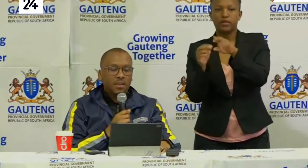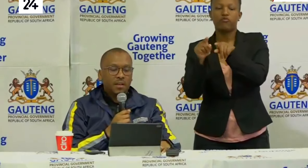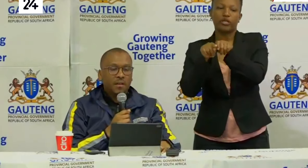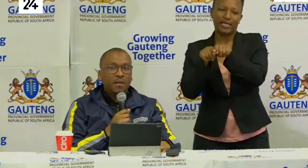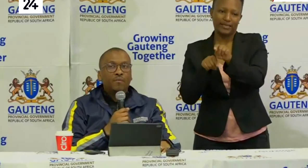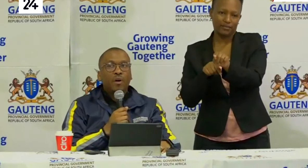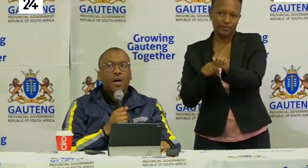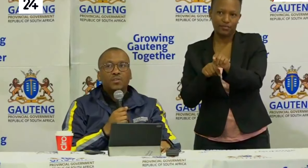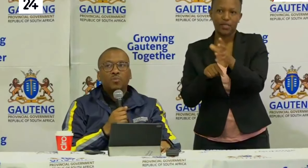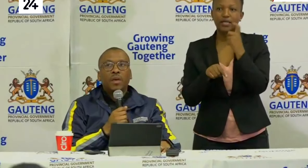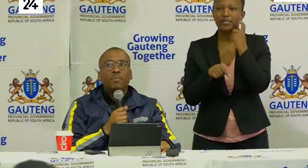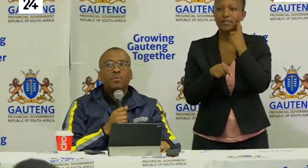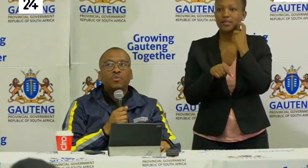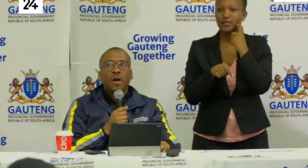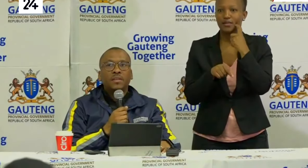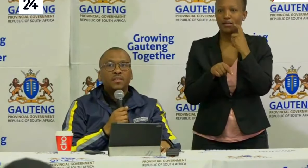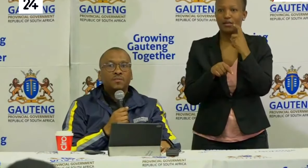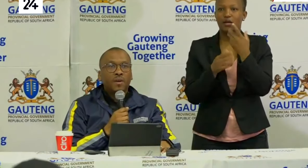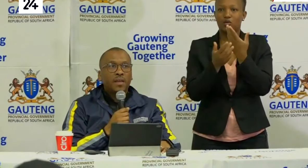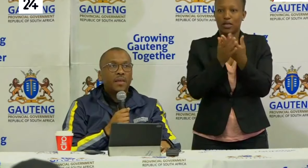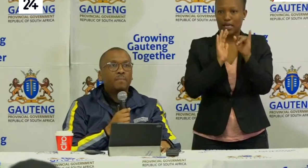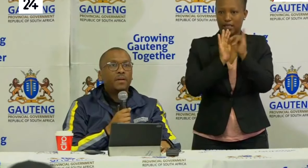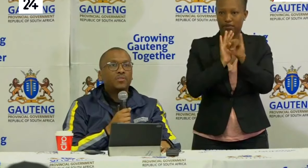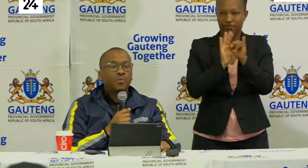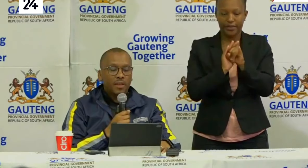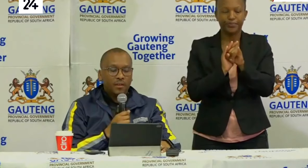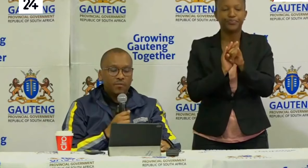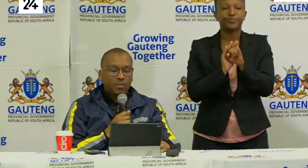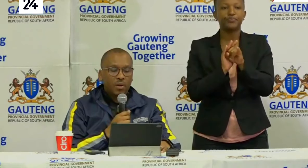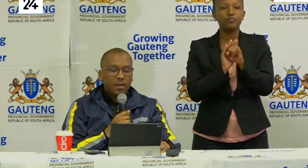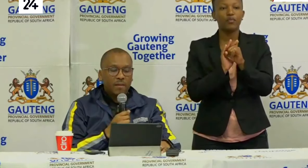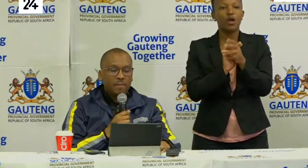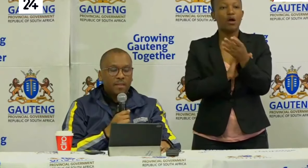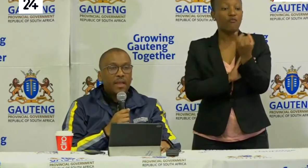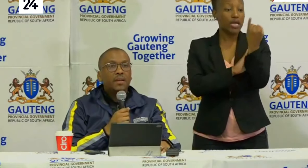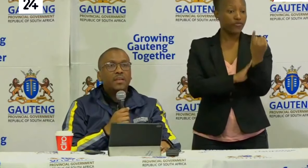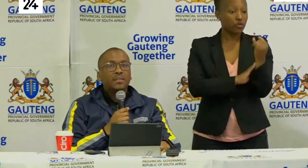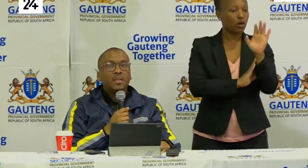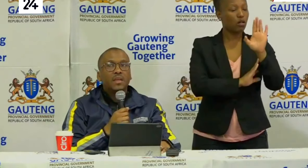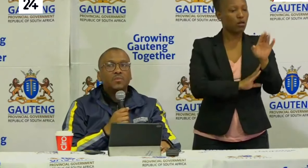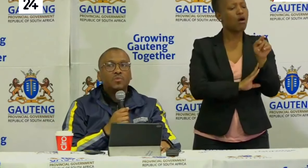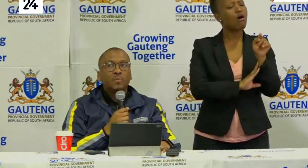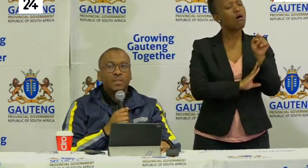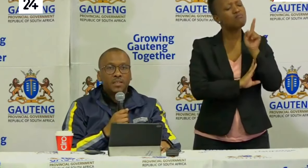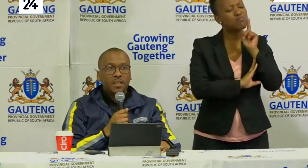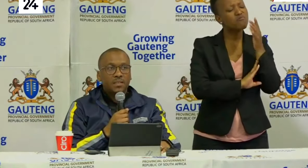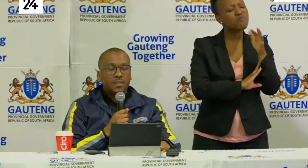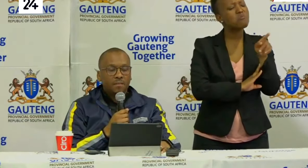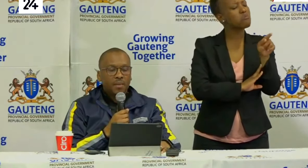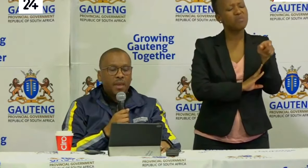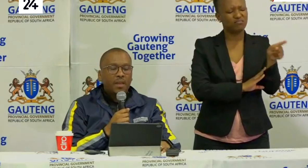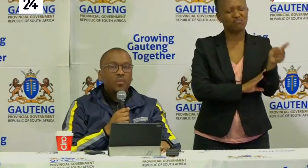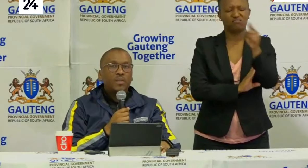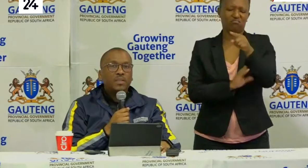it easier for us to be able to identify a particular individual that needs to be tested.